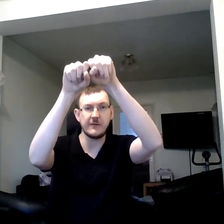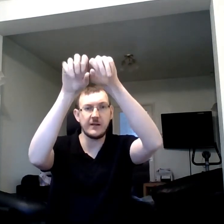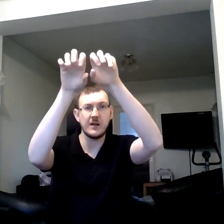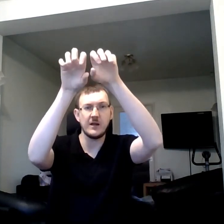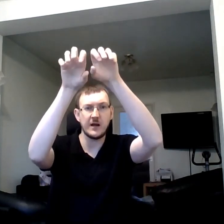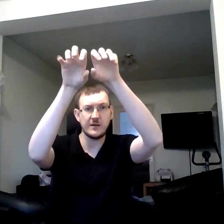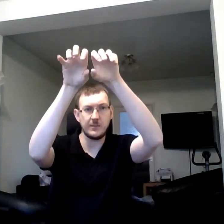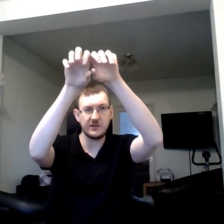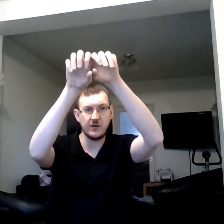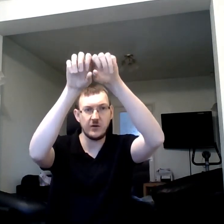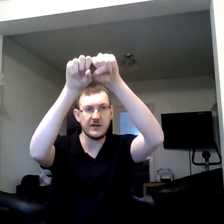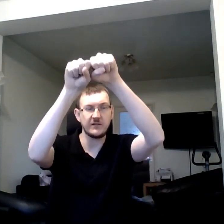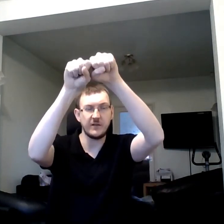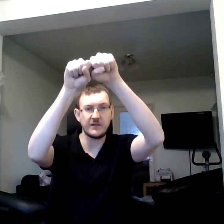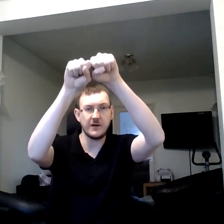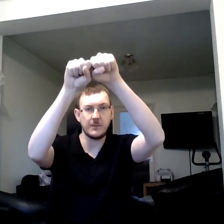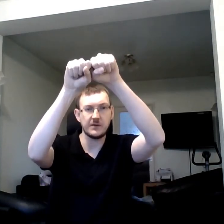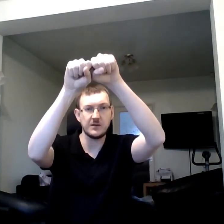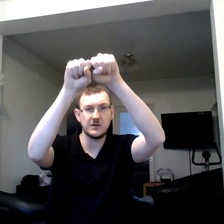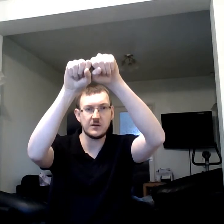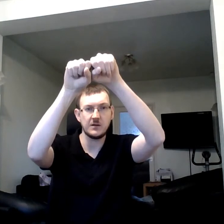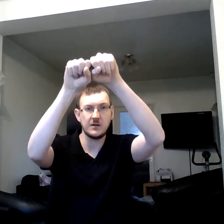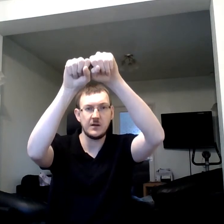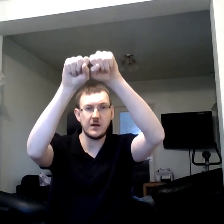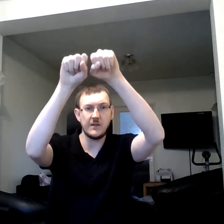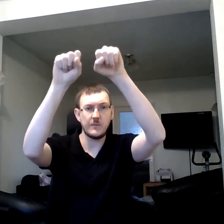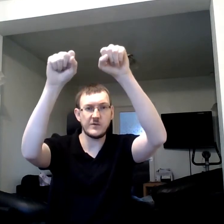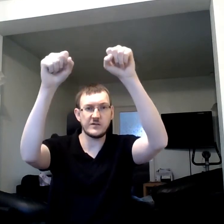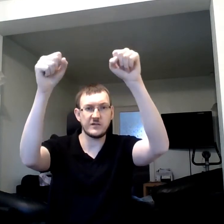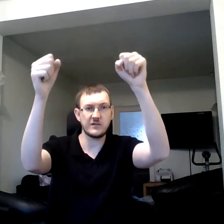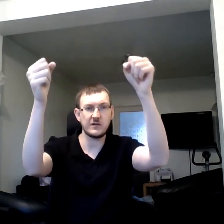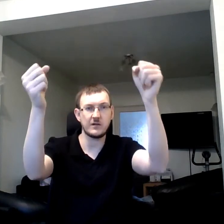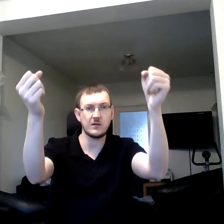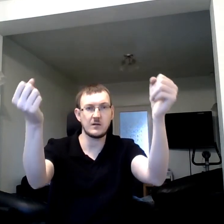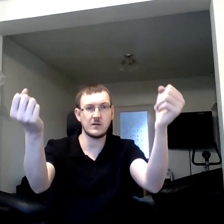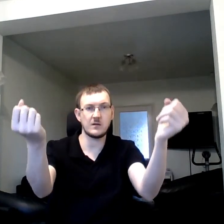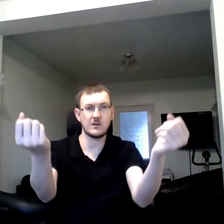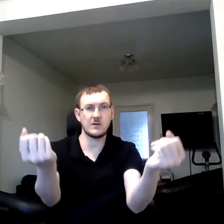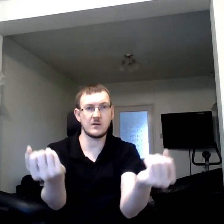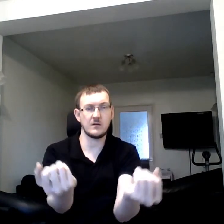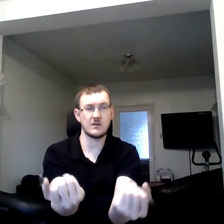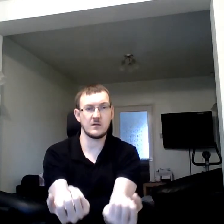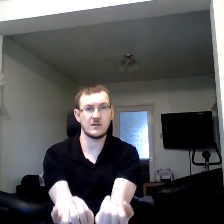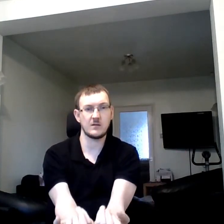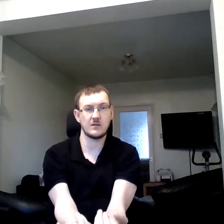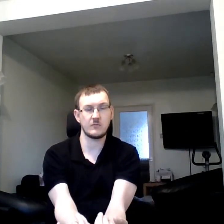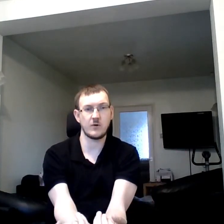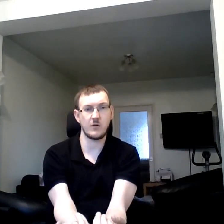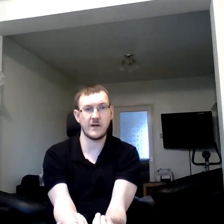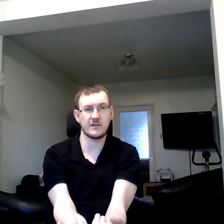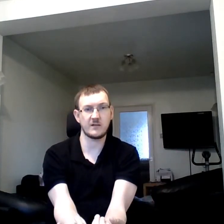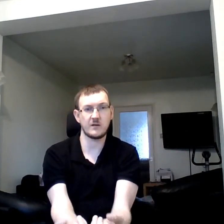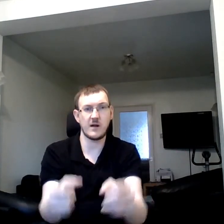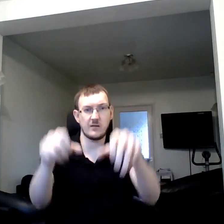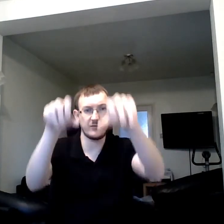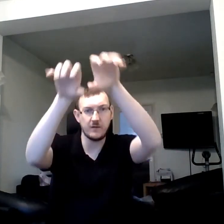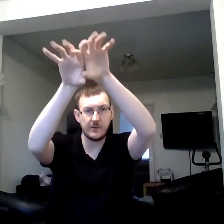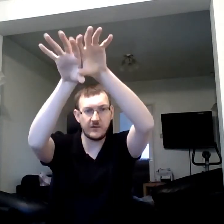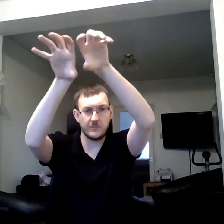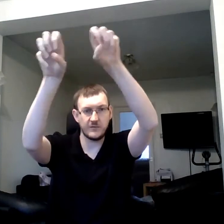wheel, and you're putting your hands on the top. And then we just roll that around to the bottom.